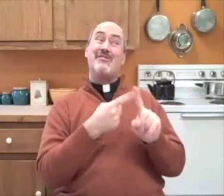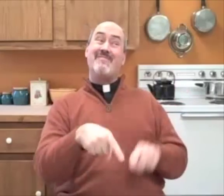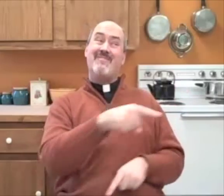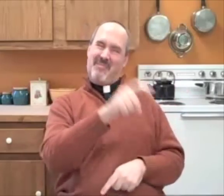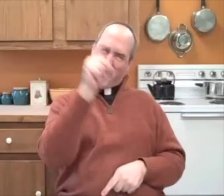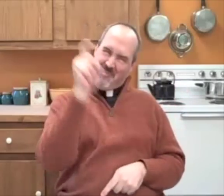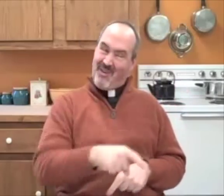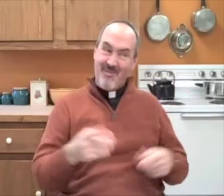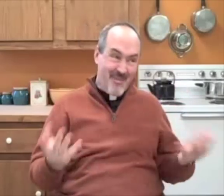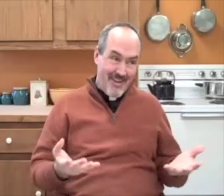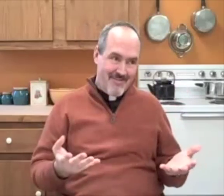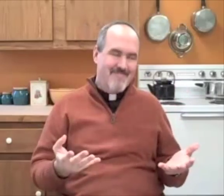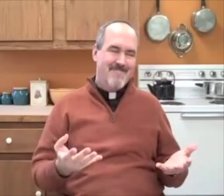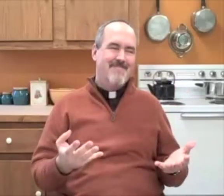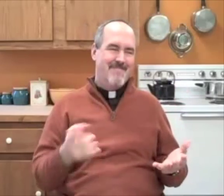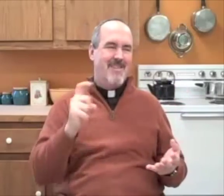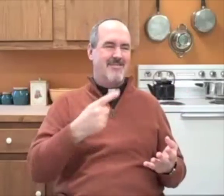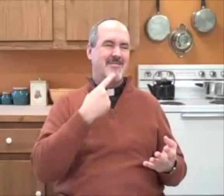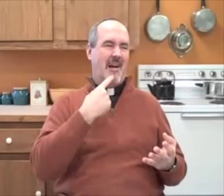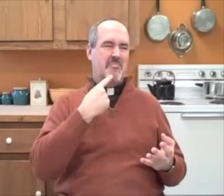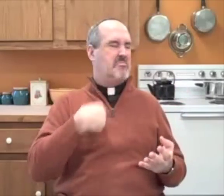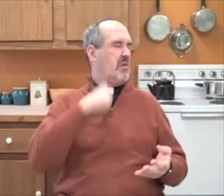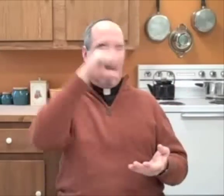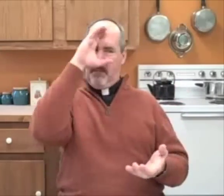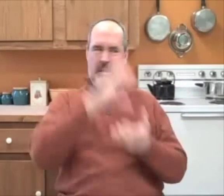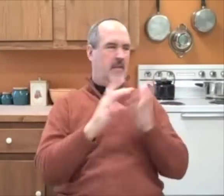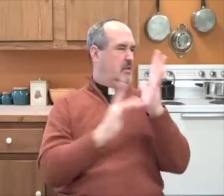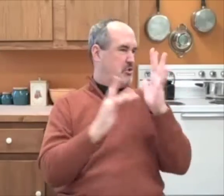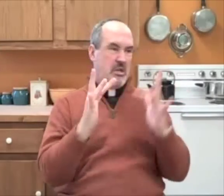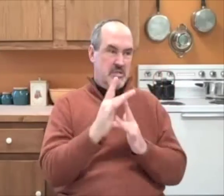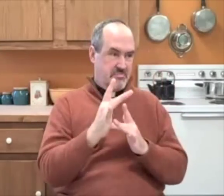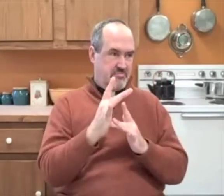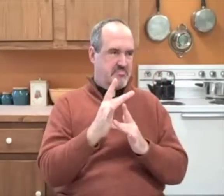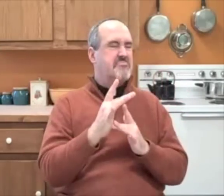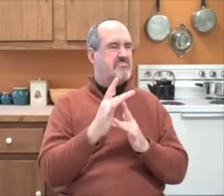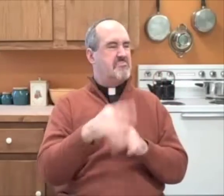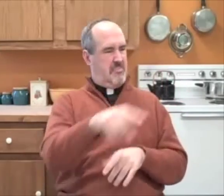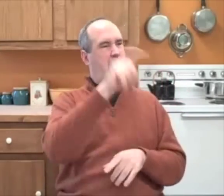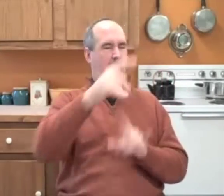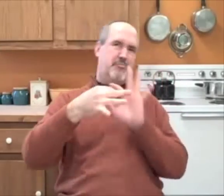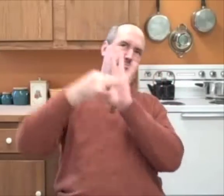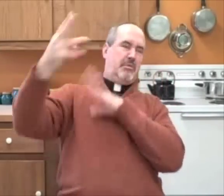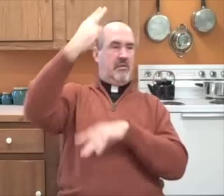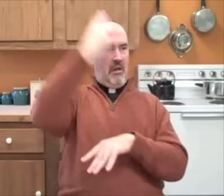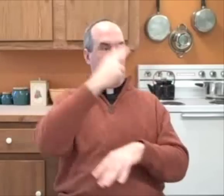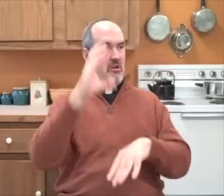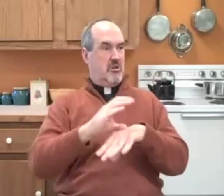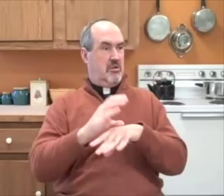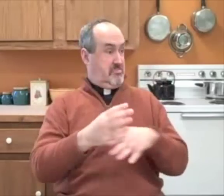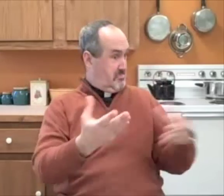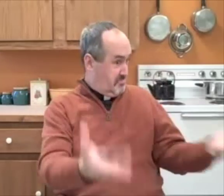them and pardon them if they would renounce Jesus, renounce Christianity and renounce the Catholic faith.